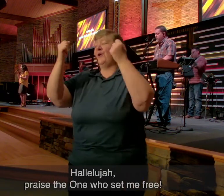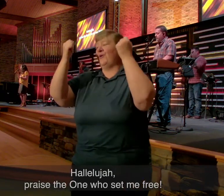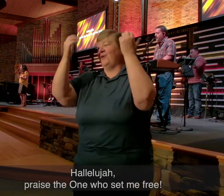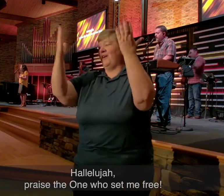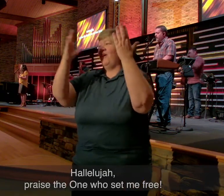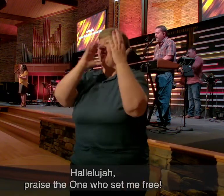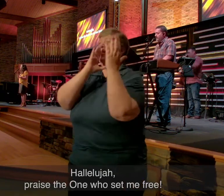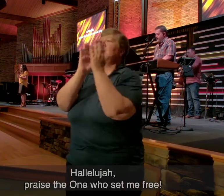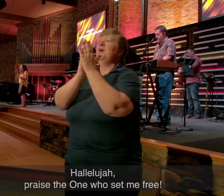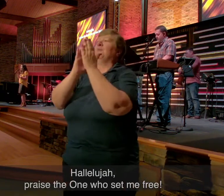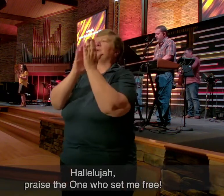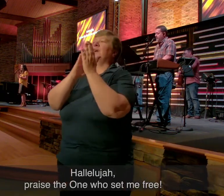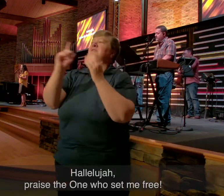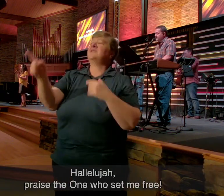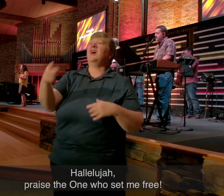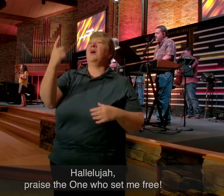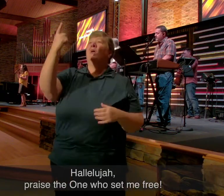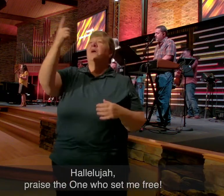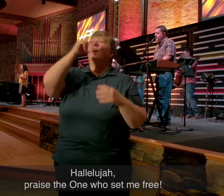Praise